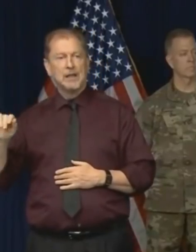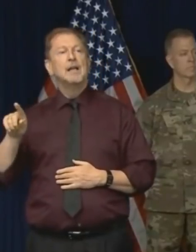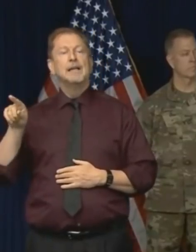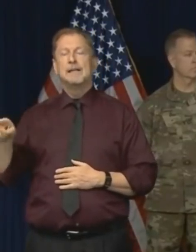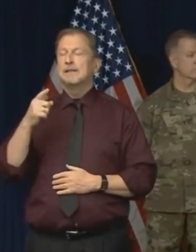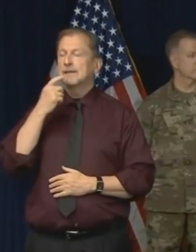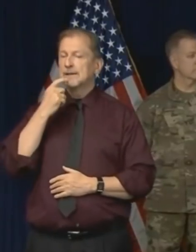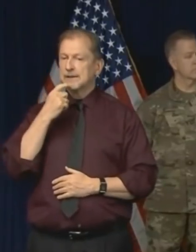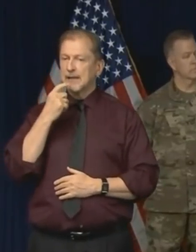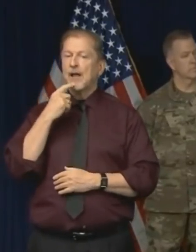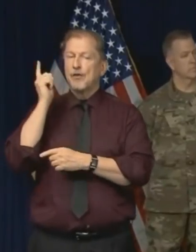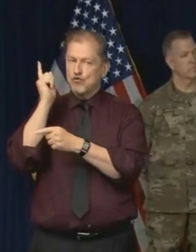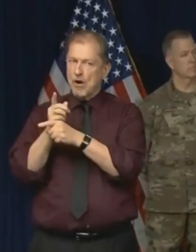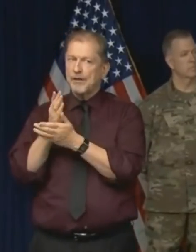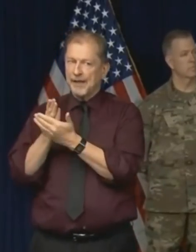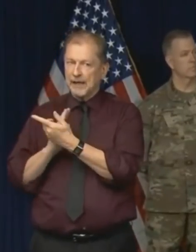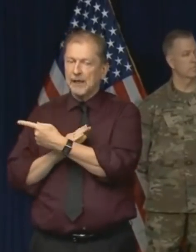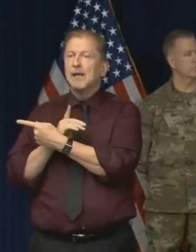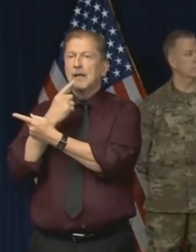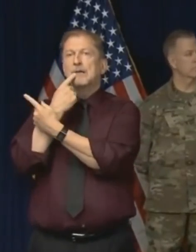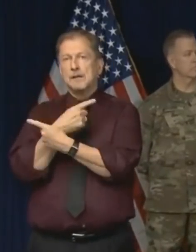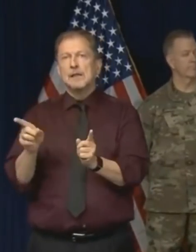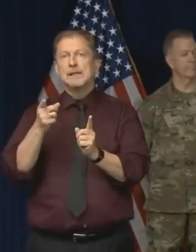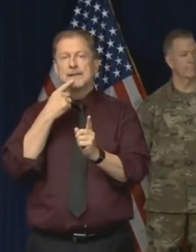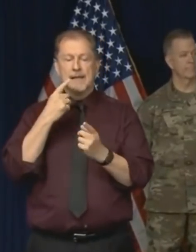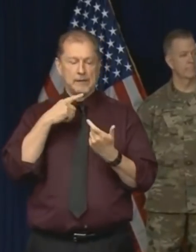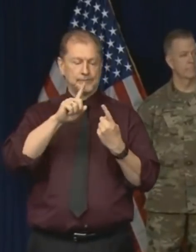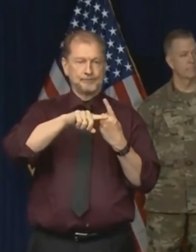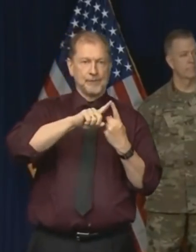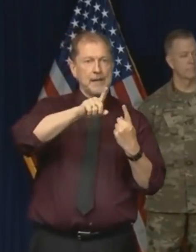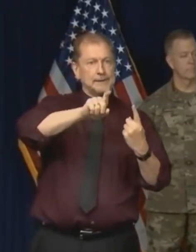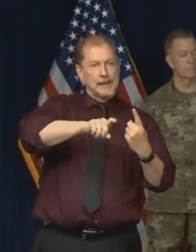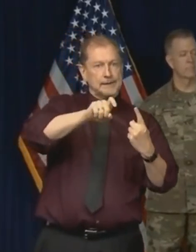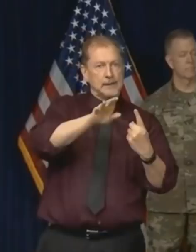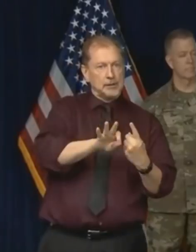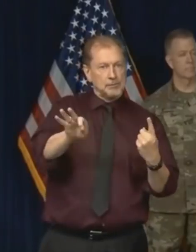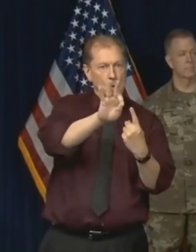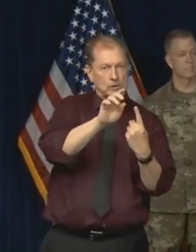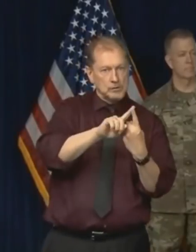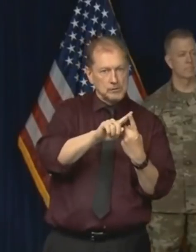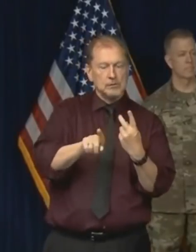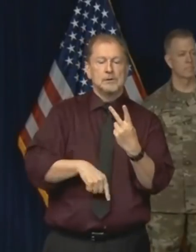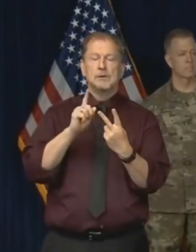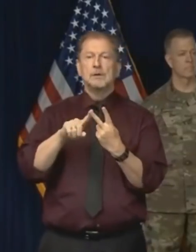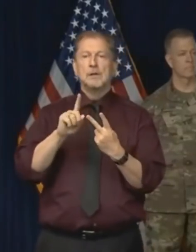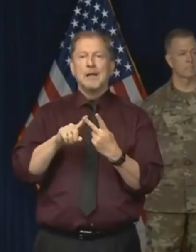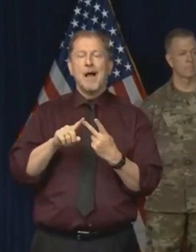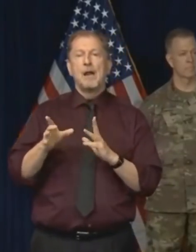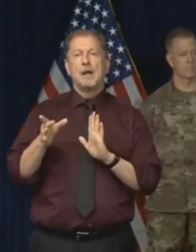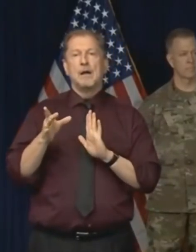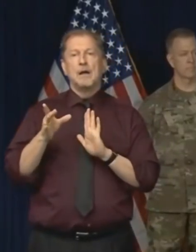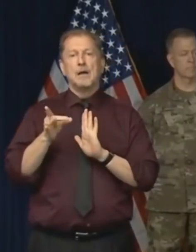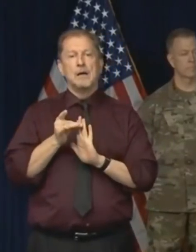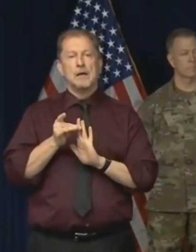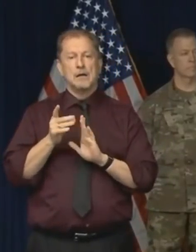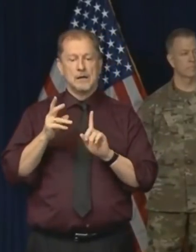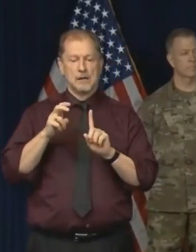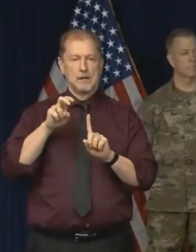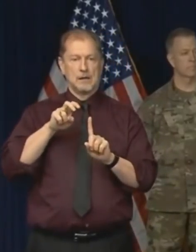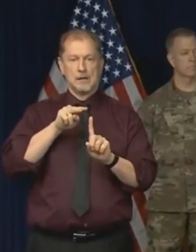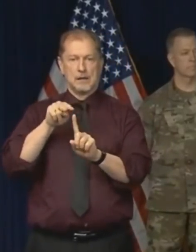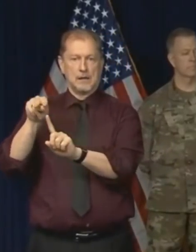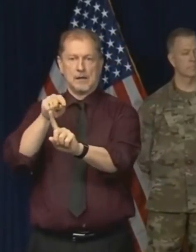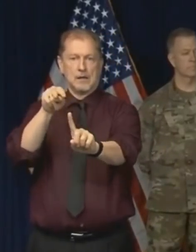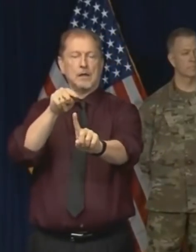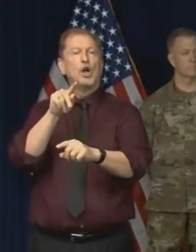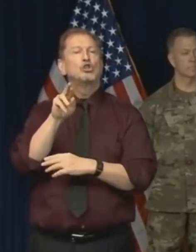that, you know, testing and contact tracing are going to be vitally important to making any decisions about